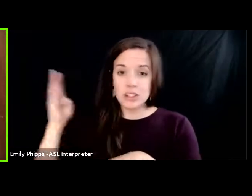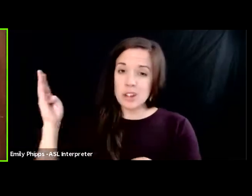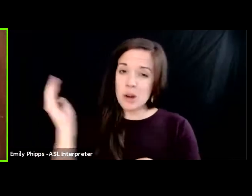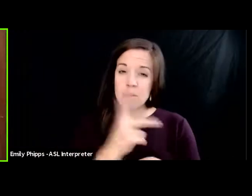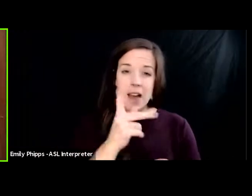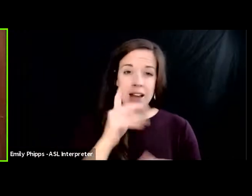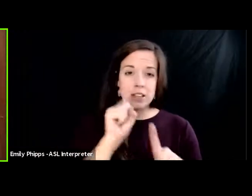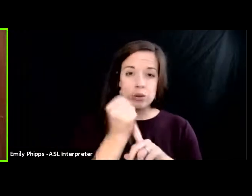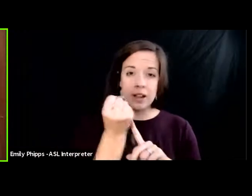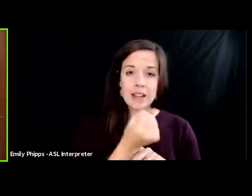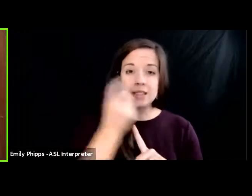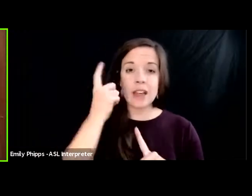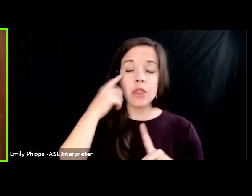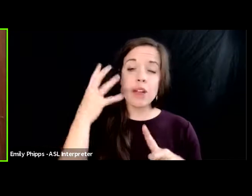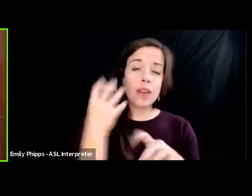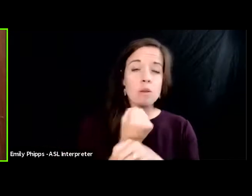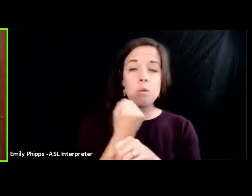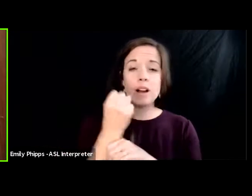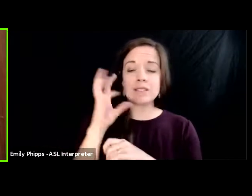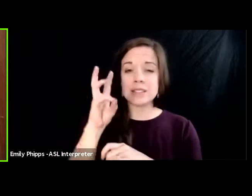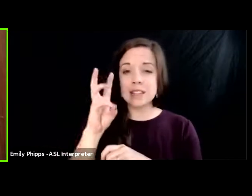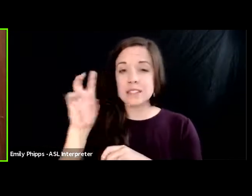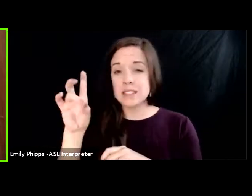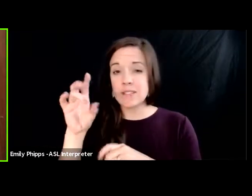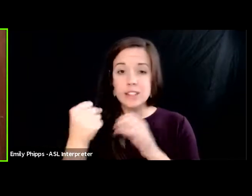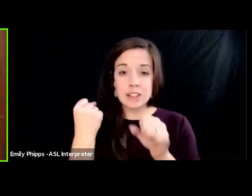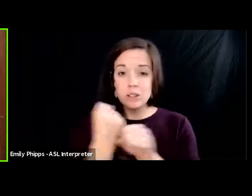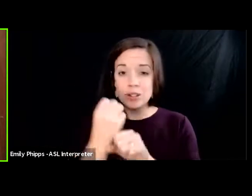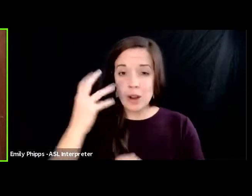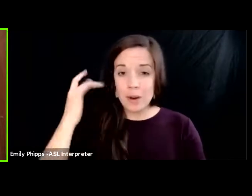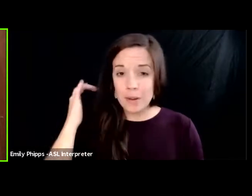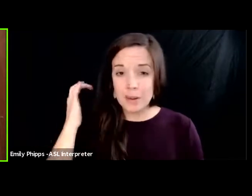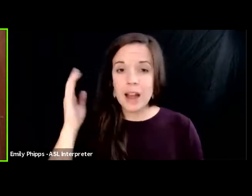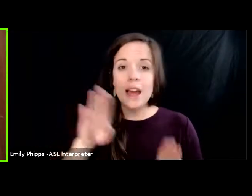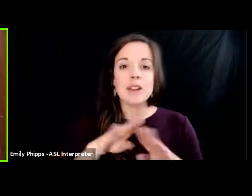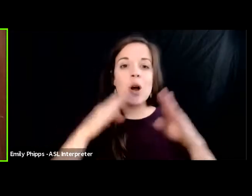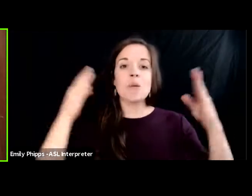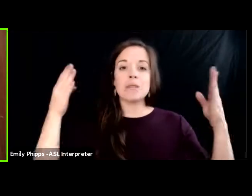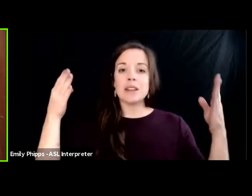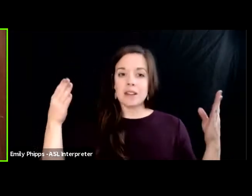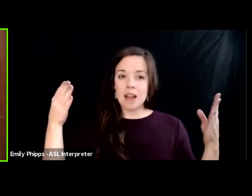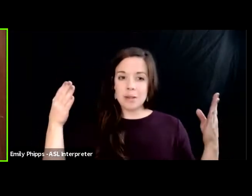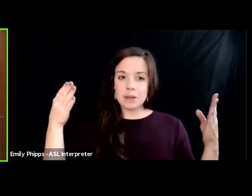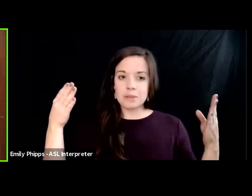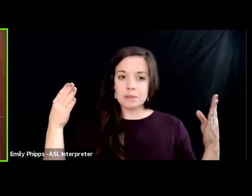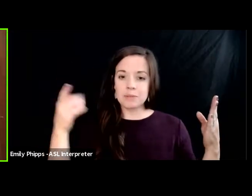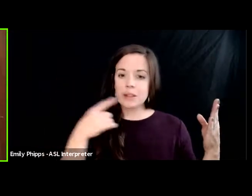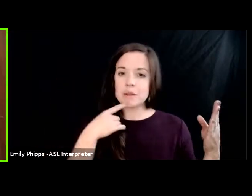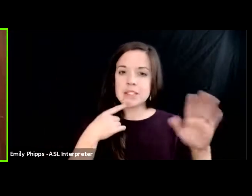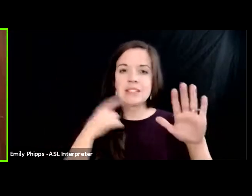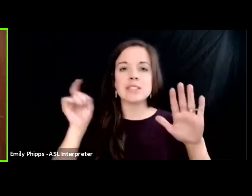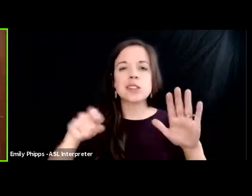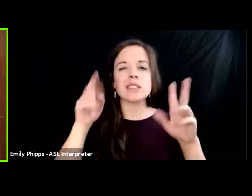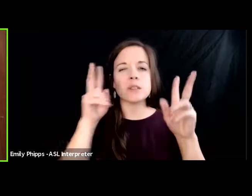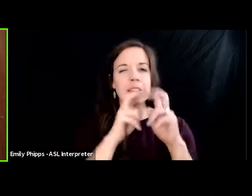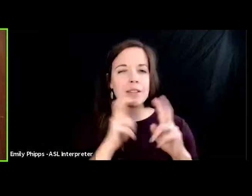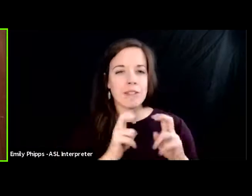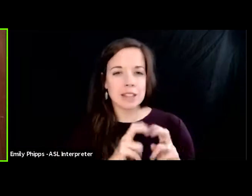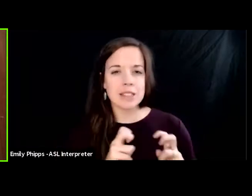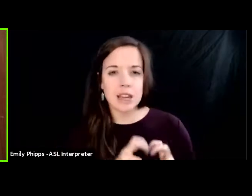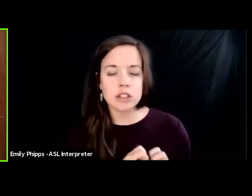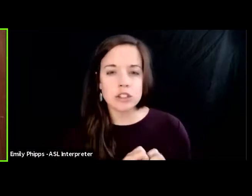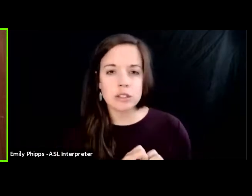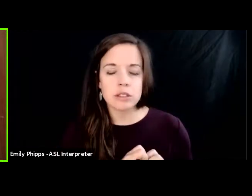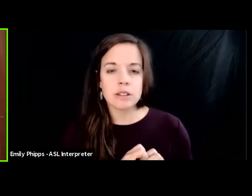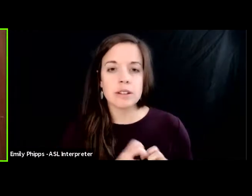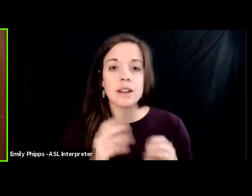case that they thought they won six seven years ago and open it back up by saying there should be an investigation the next